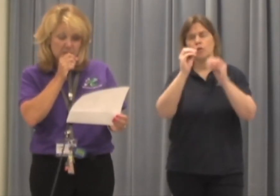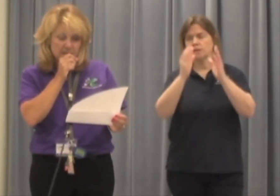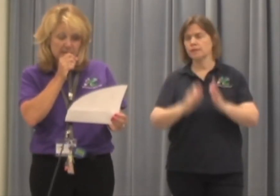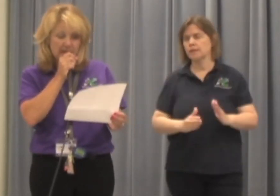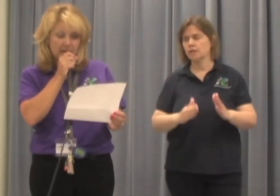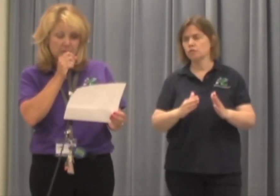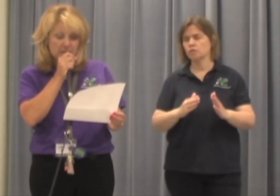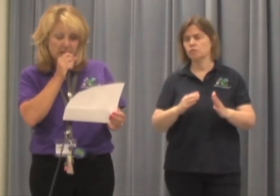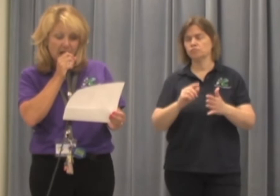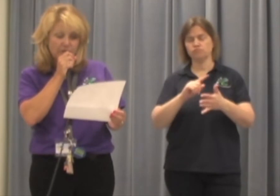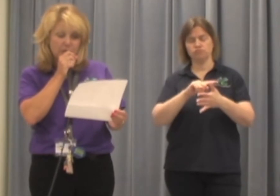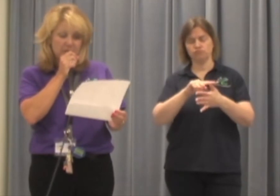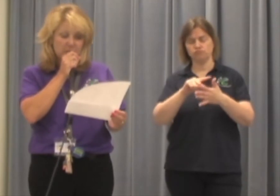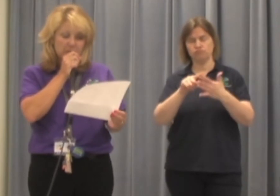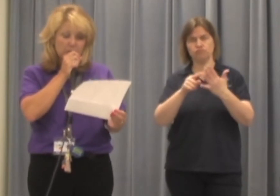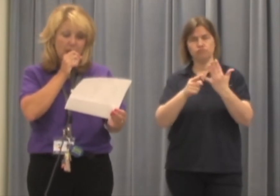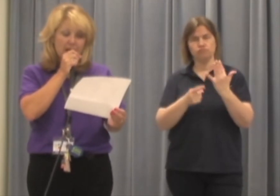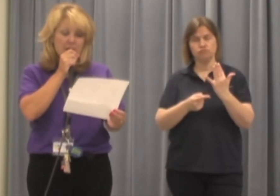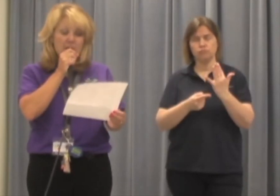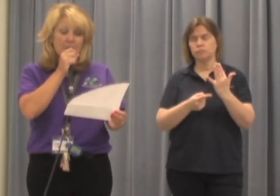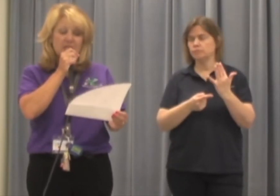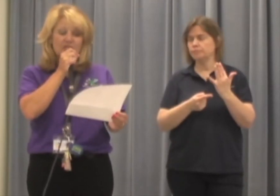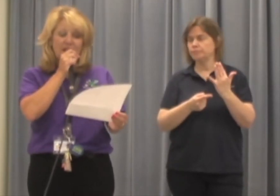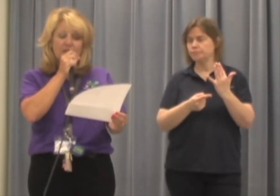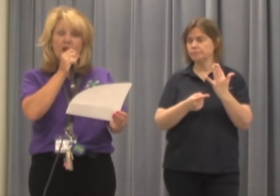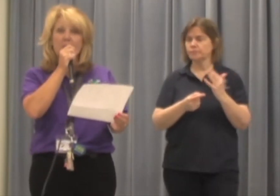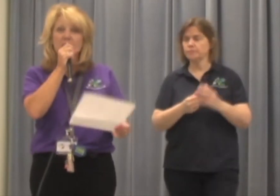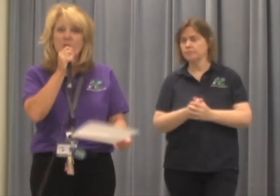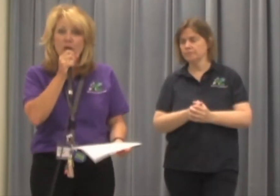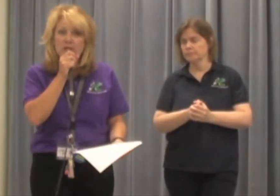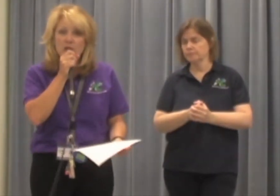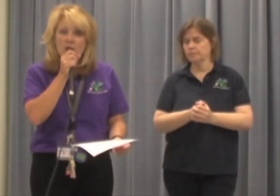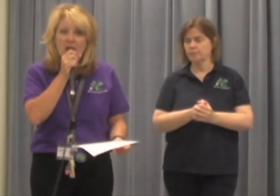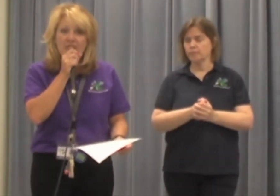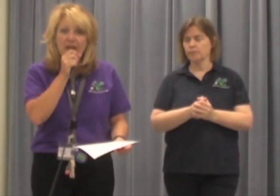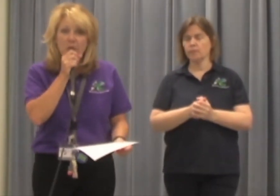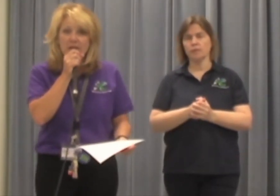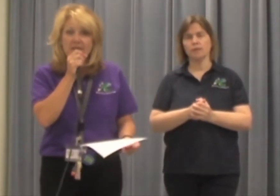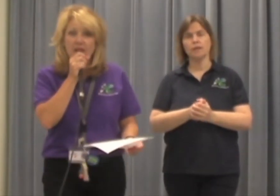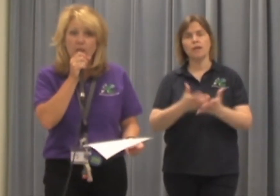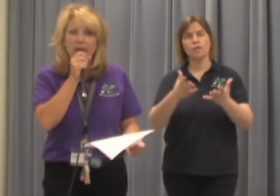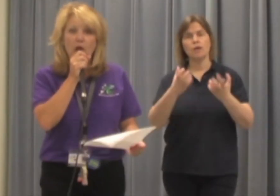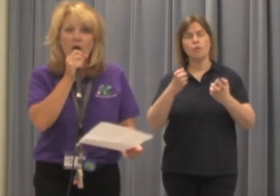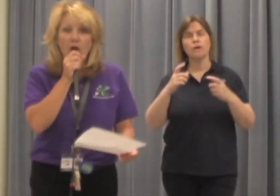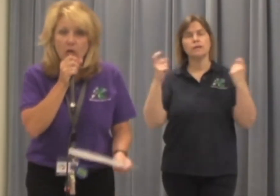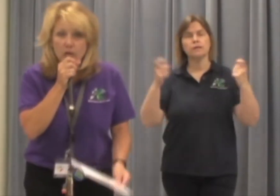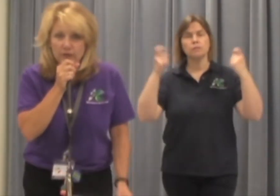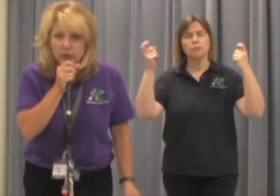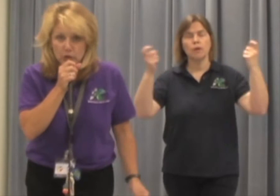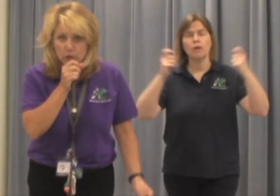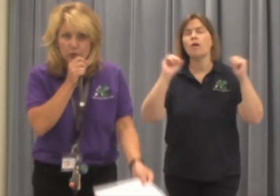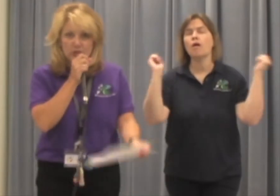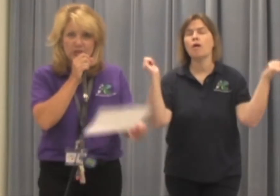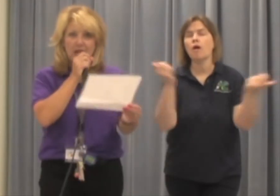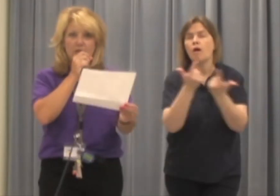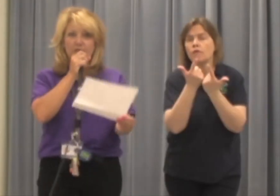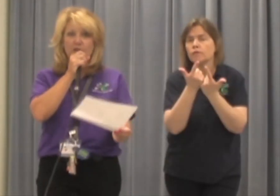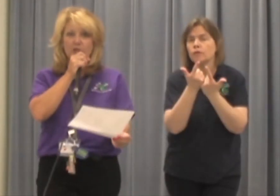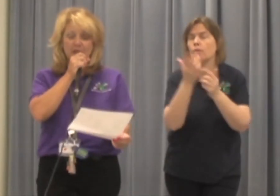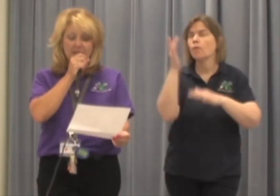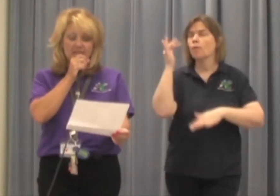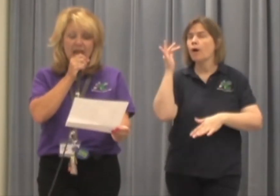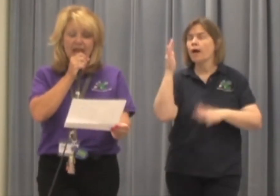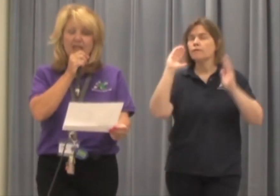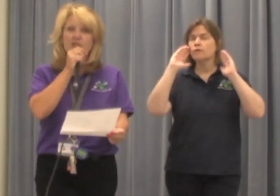Ellis. Ms. Daly. Ms. Godfrey. Ms. McBride. Ms. Pfeiffer. And Ms. Heuser. They want to celebrate all of you for staying